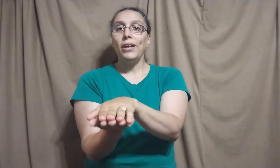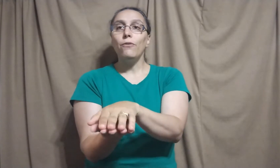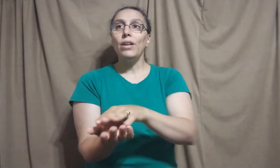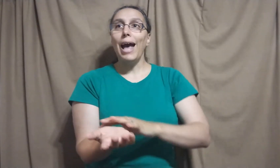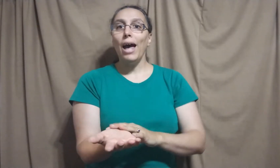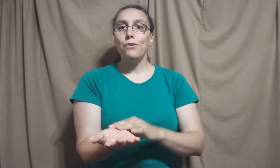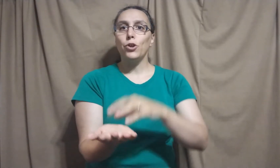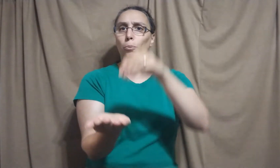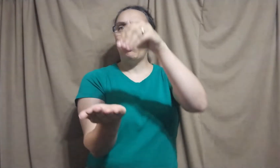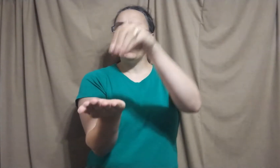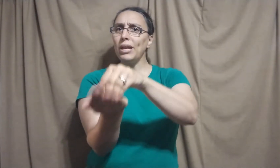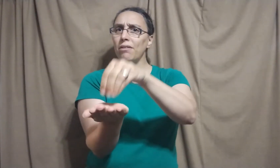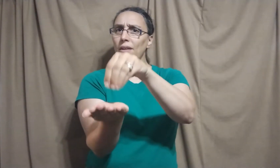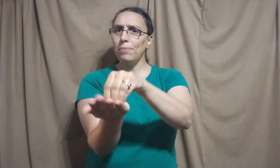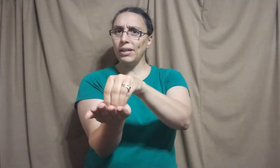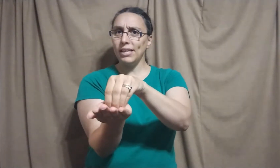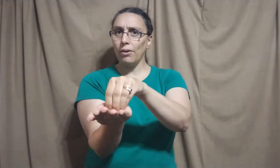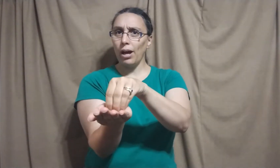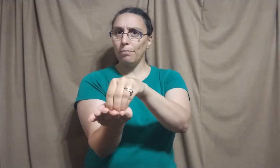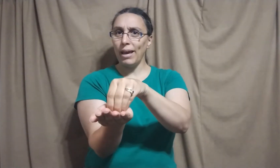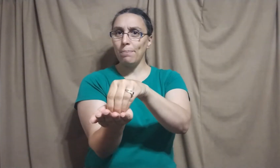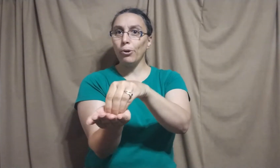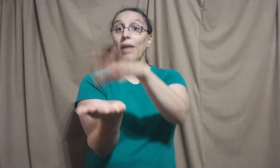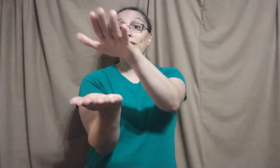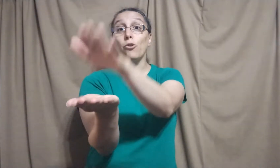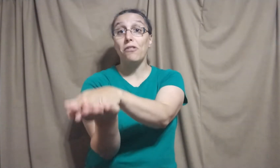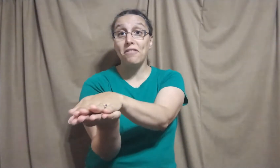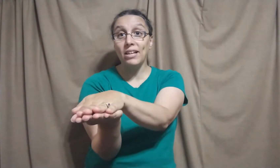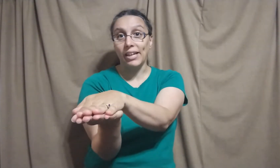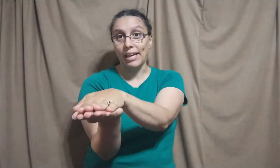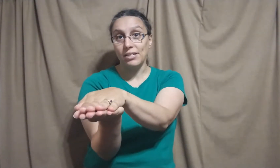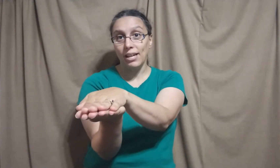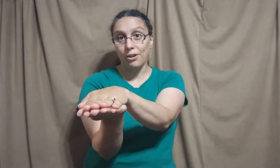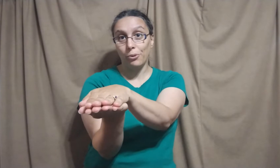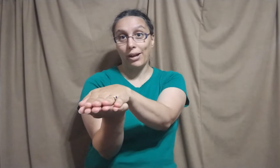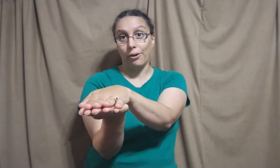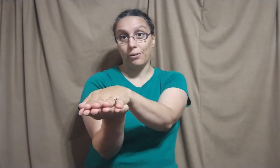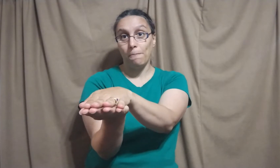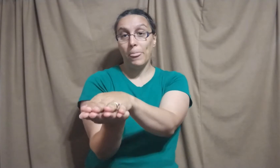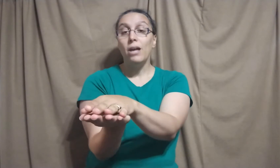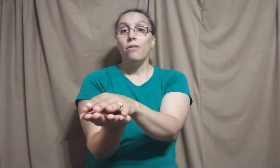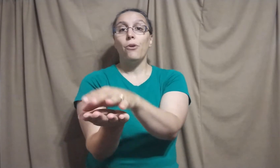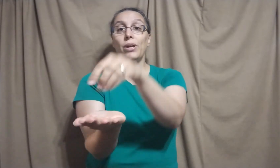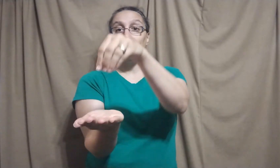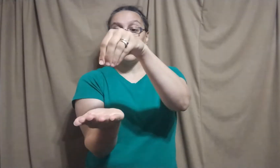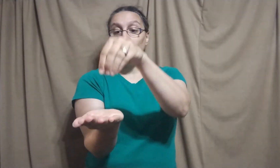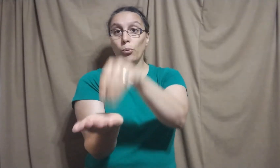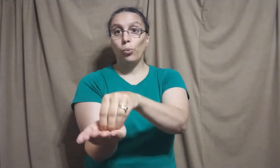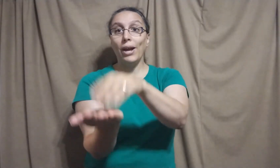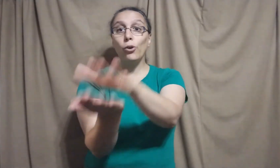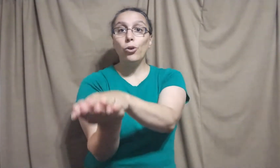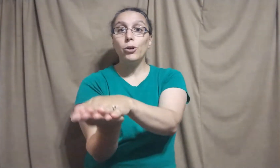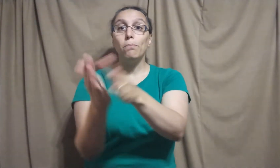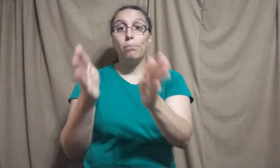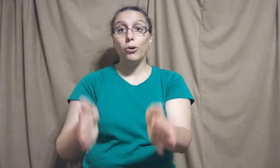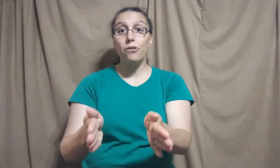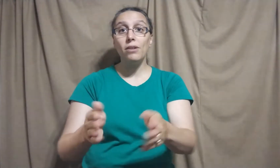Think of it as you're putting something down on paper, and then you're sealing it in a record. So it's the record person